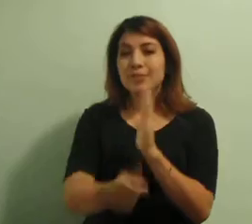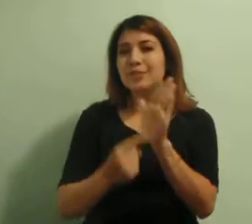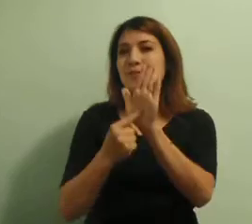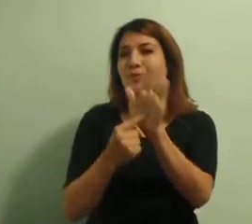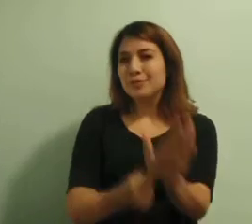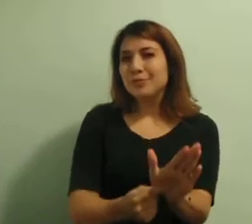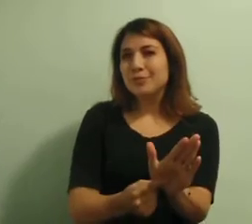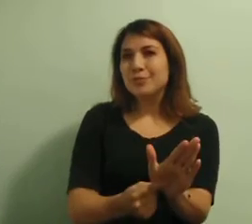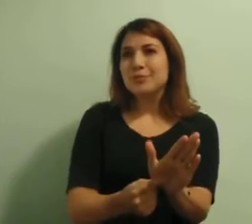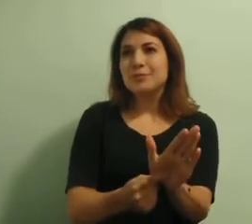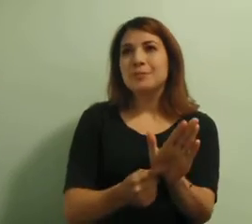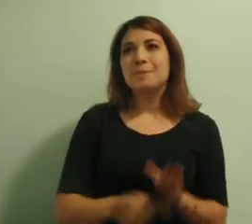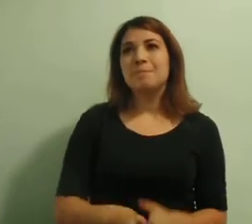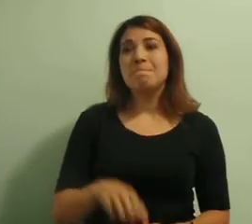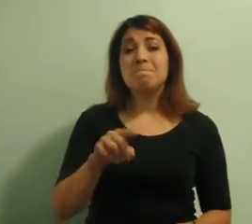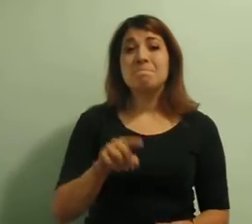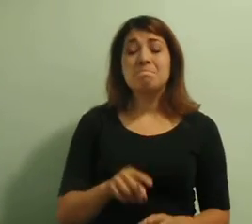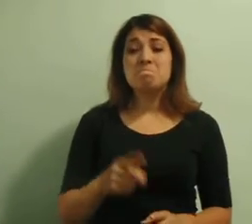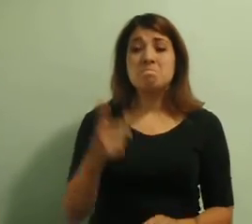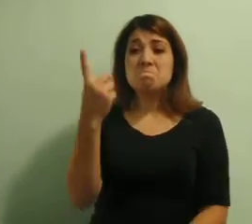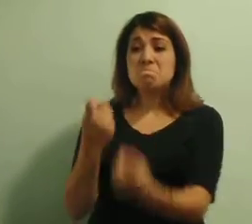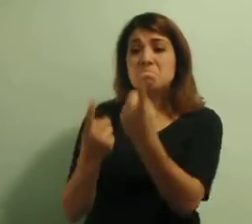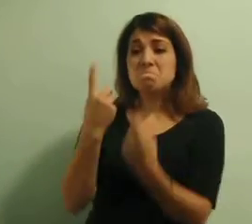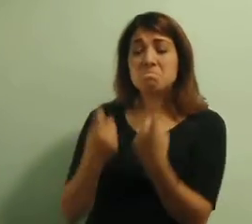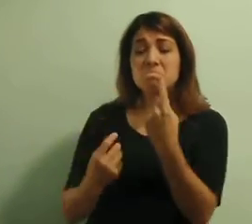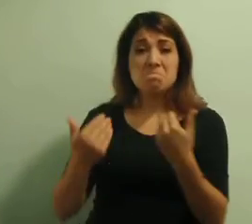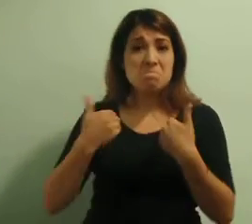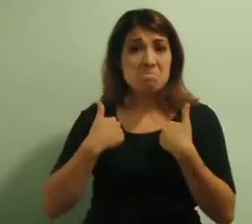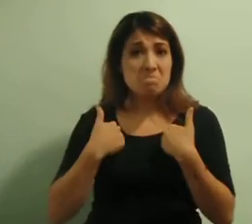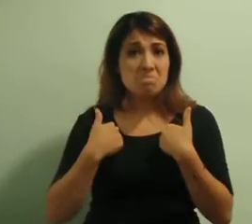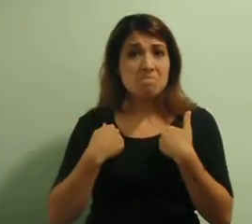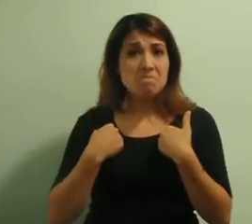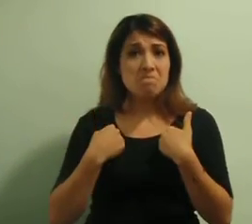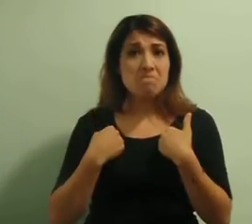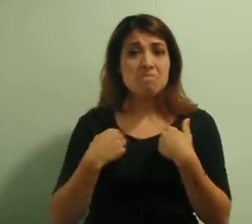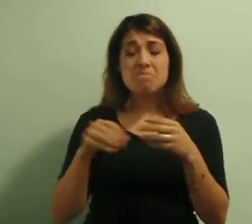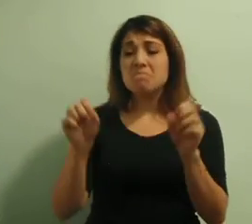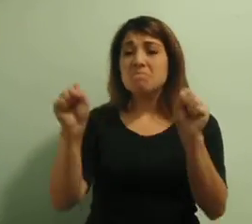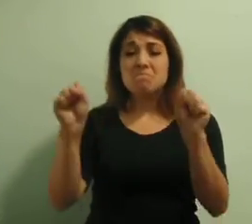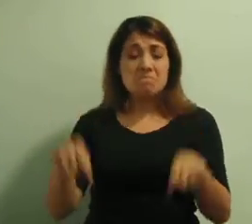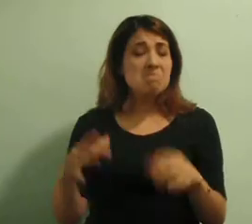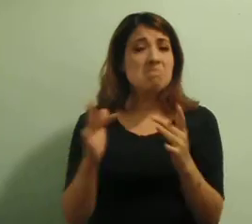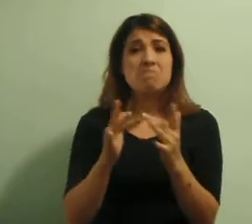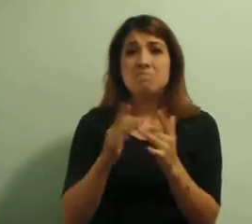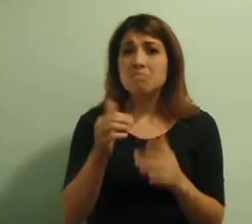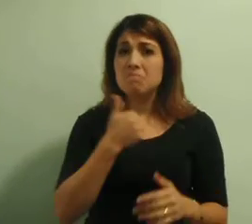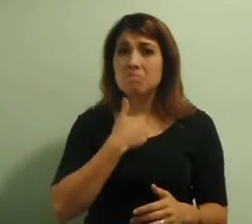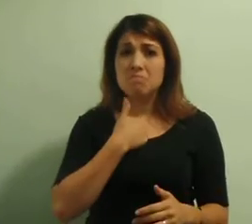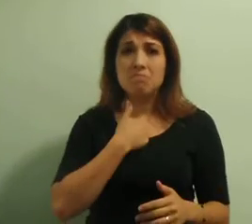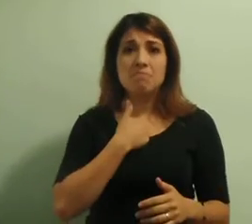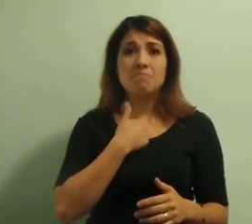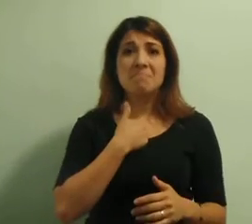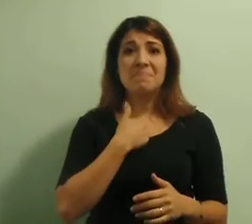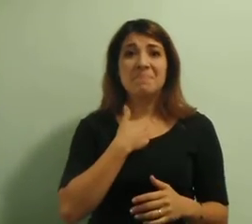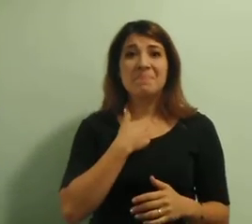This is a brief example of some of the things I could teach them. If you have more questions for me, please feel free to contact me.